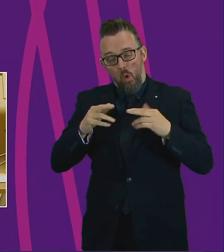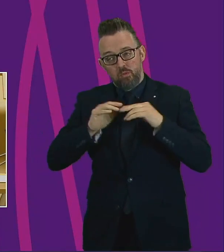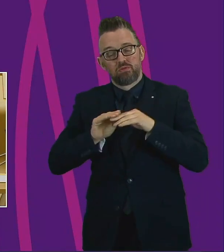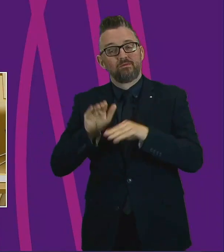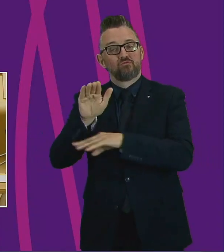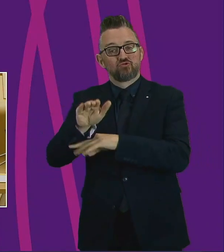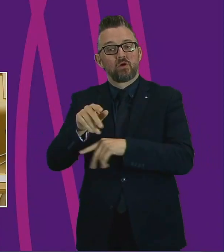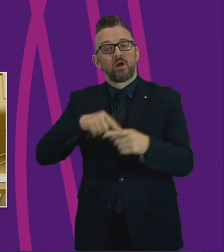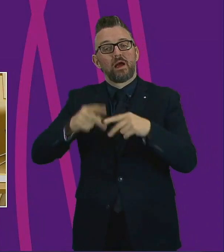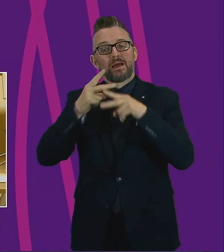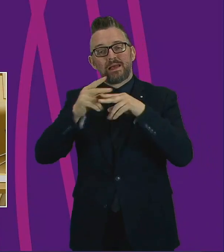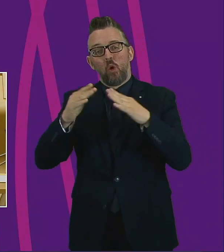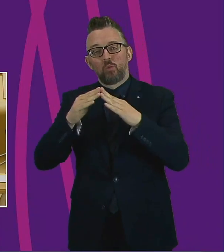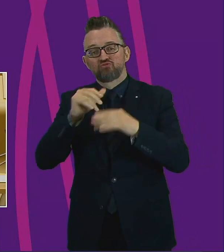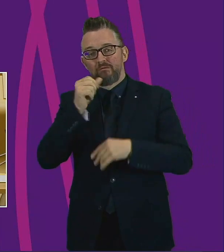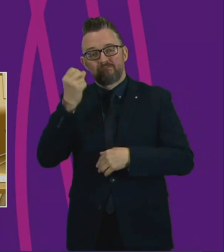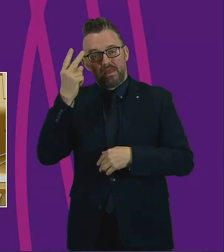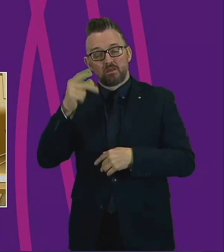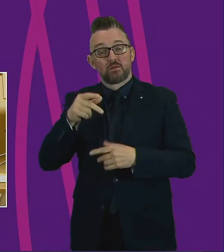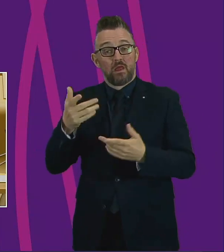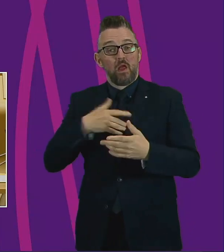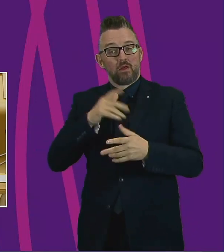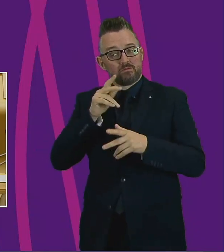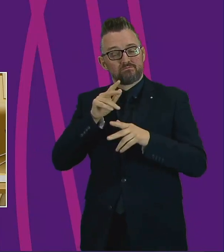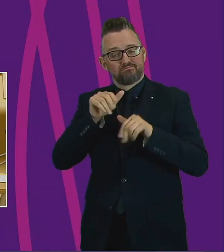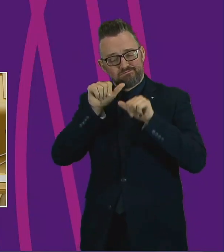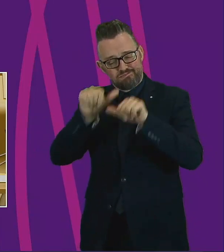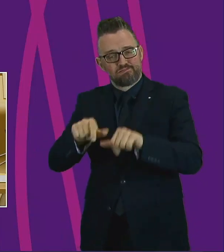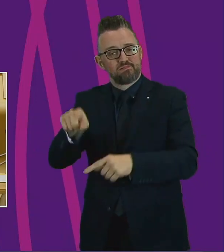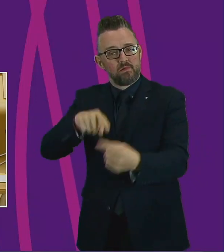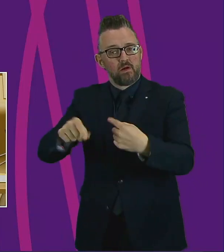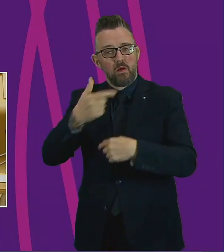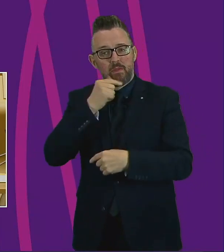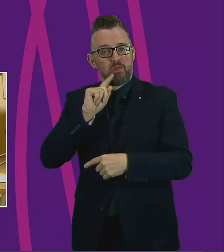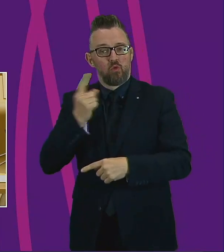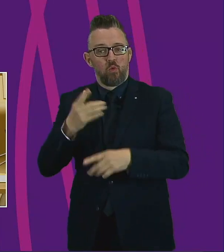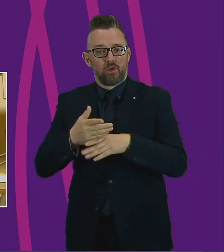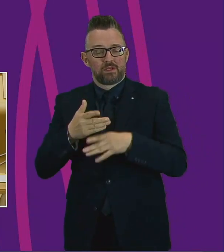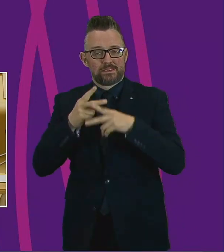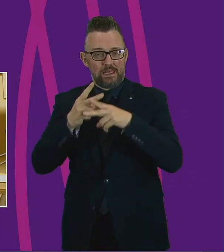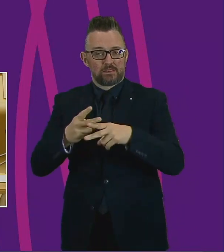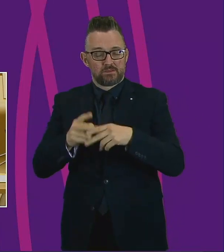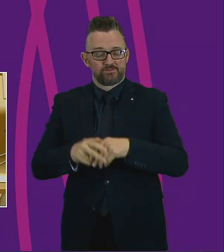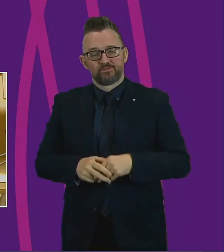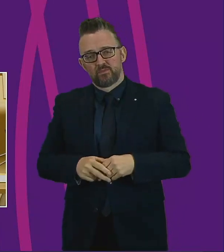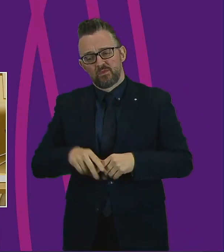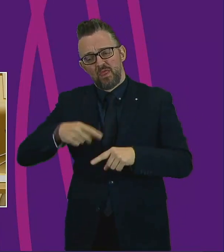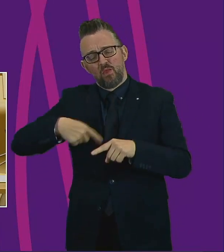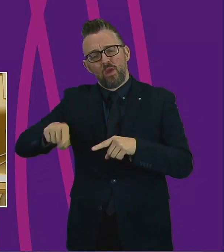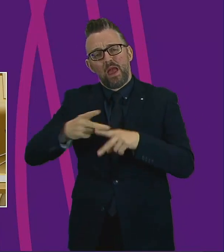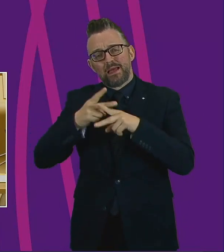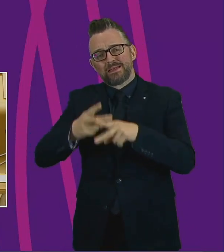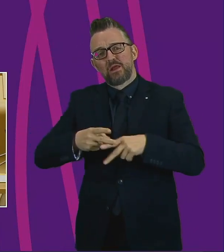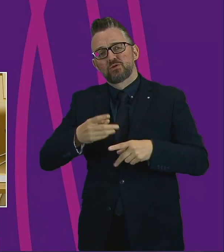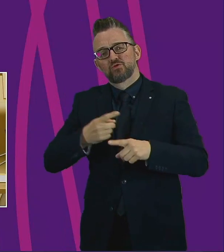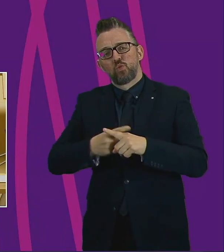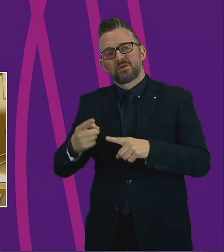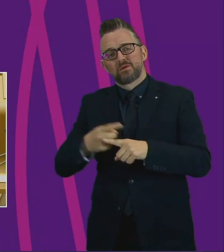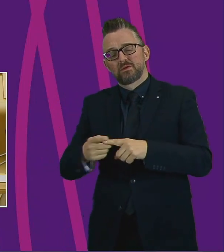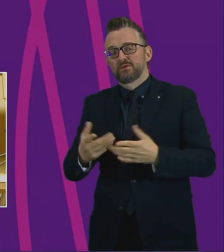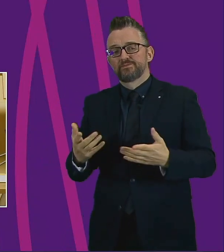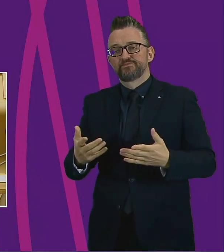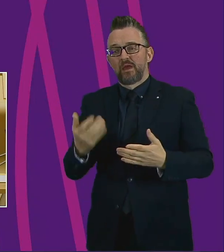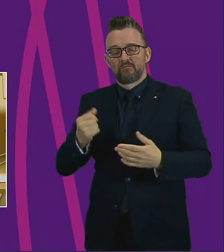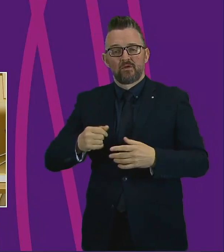forgotten about. It's been a hidden sector and that can't continue. During Carers Week we've a host of events in Lanarkshire,